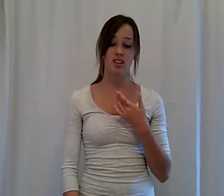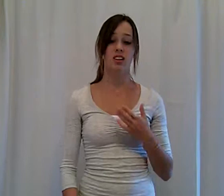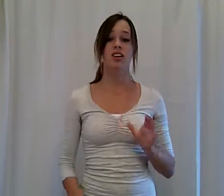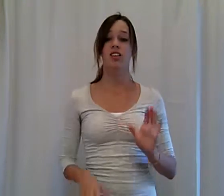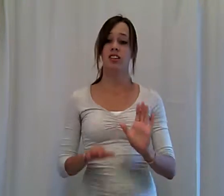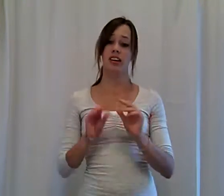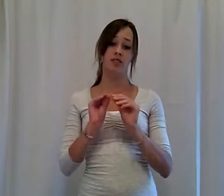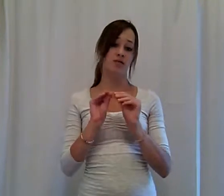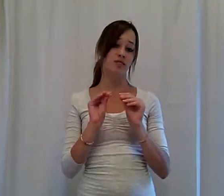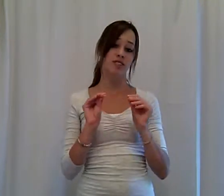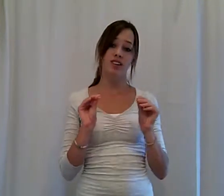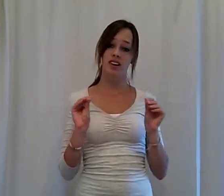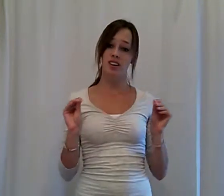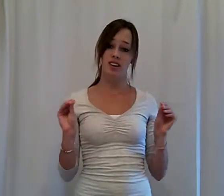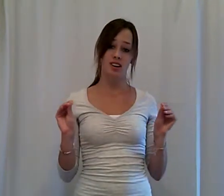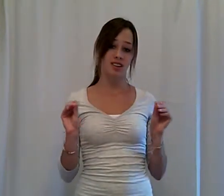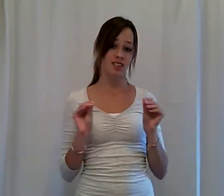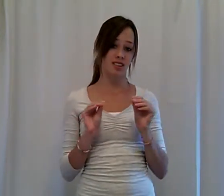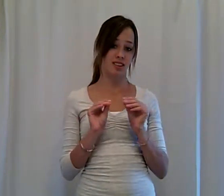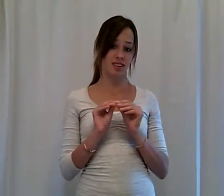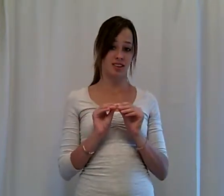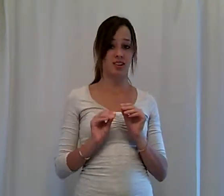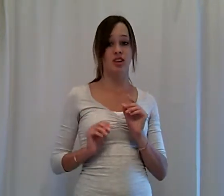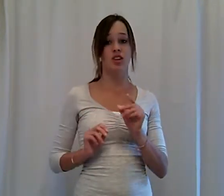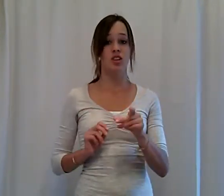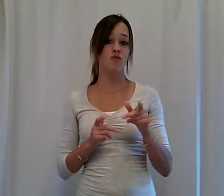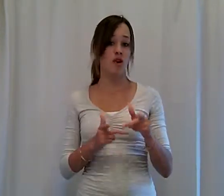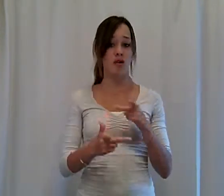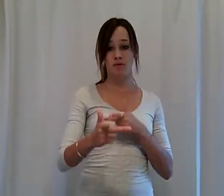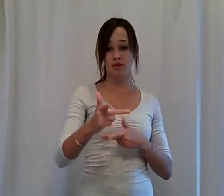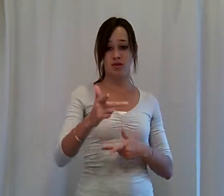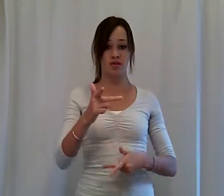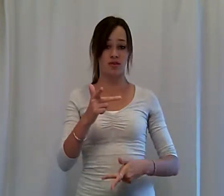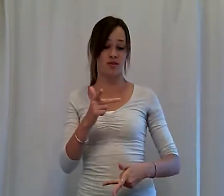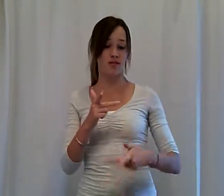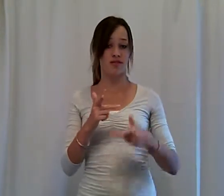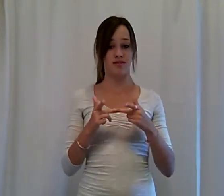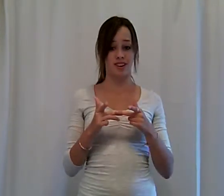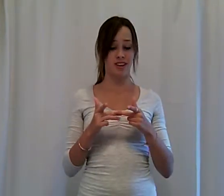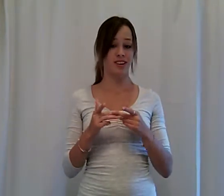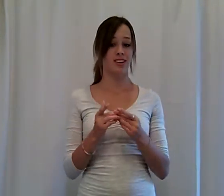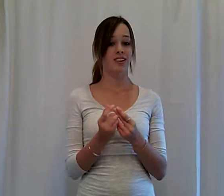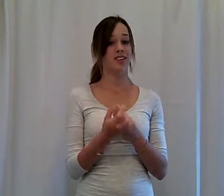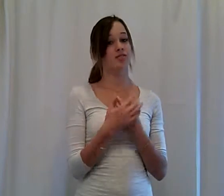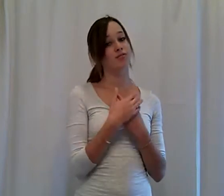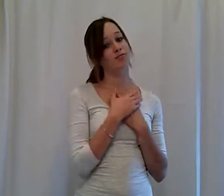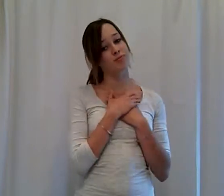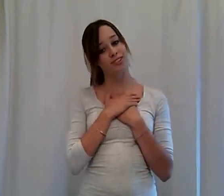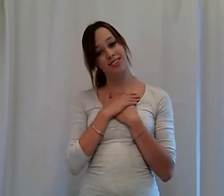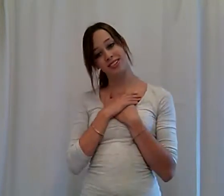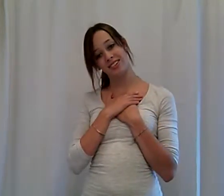like you're nothing, you are perfect to me.